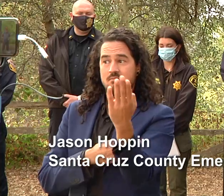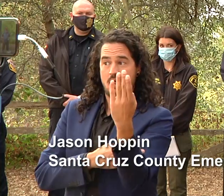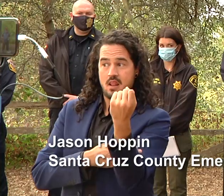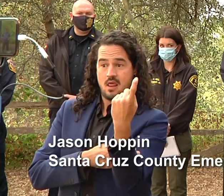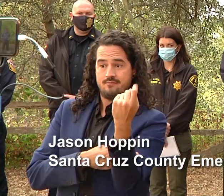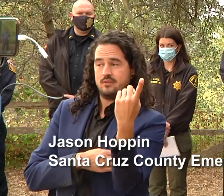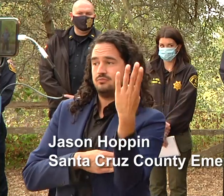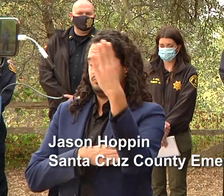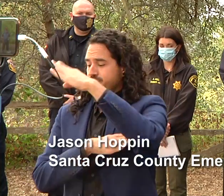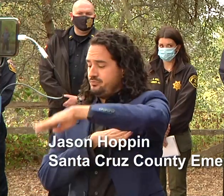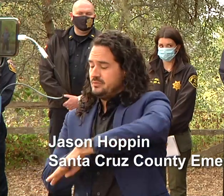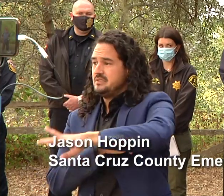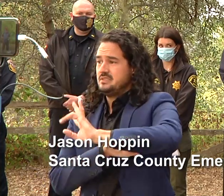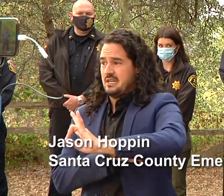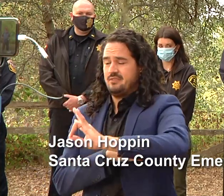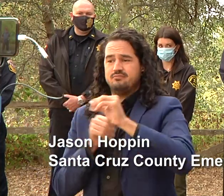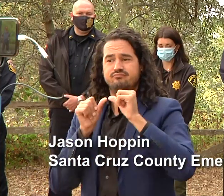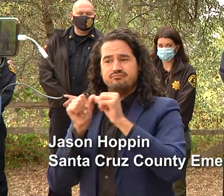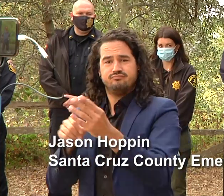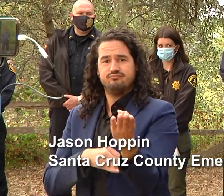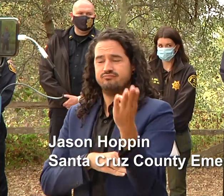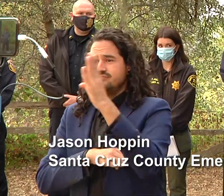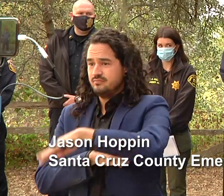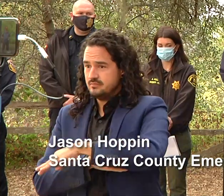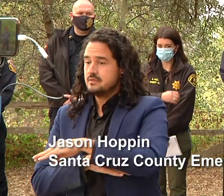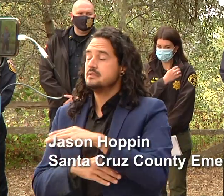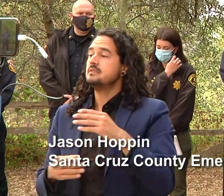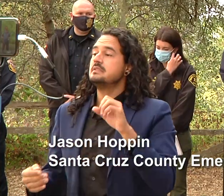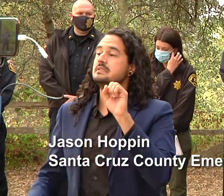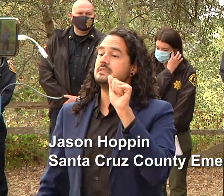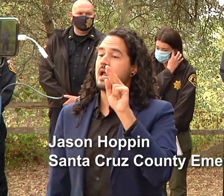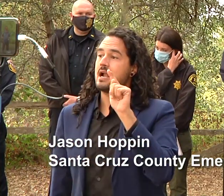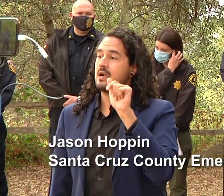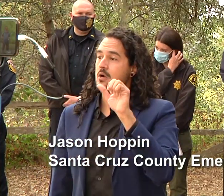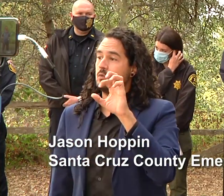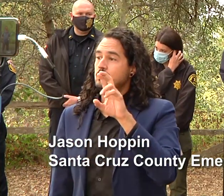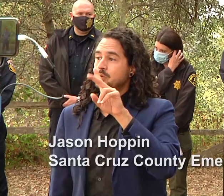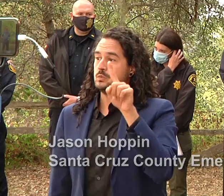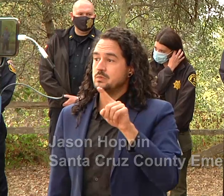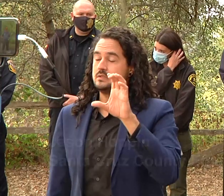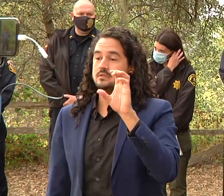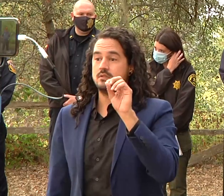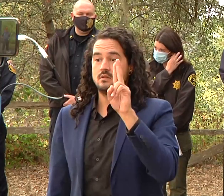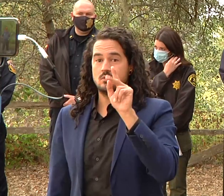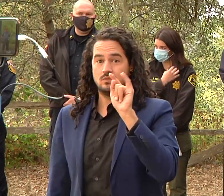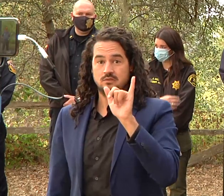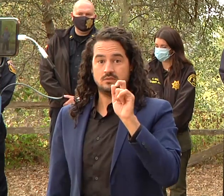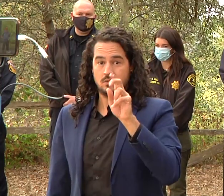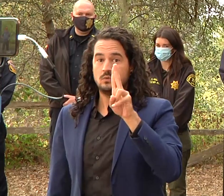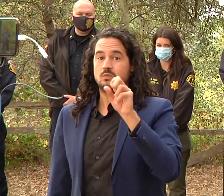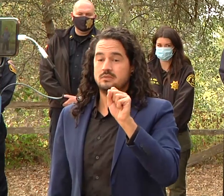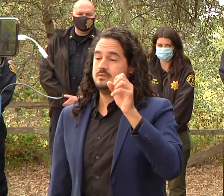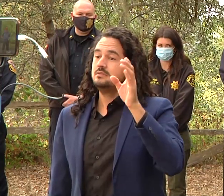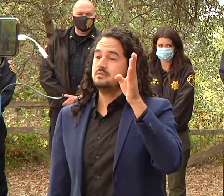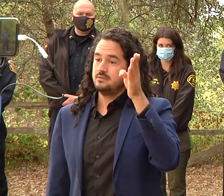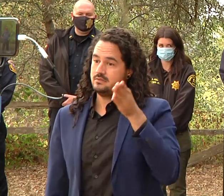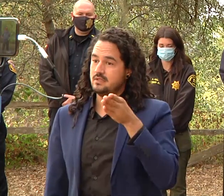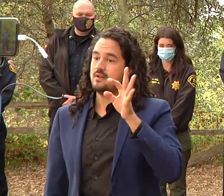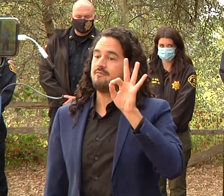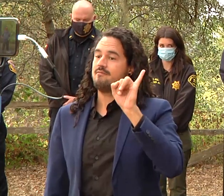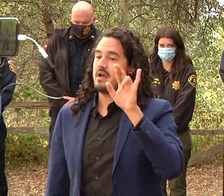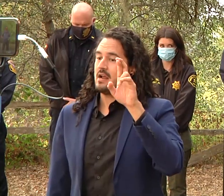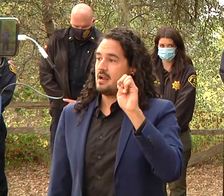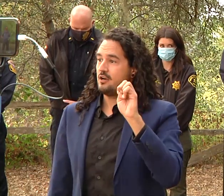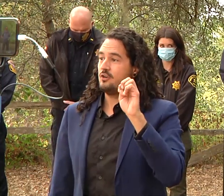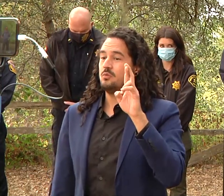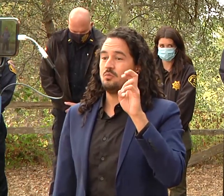just go to santa cruz county dot us and look for the fire recovery tab and you'll access a bunch of resources right there and if neither of those